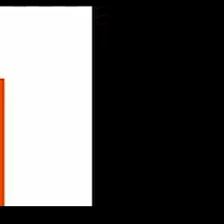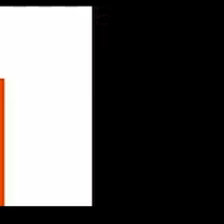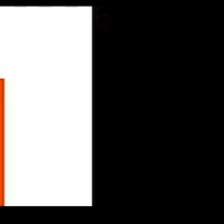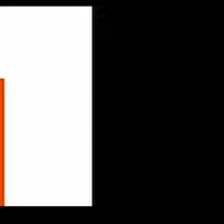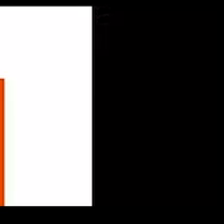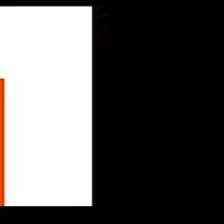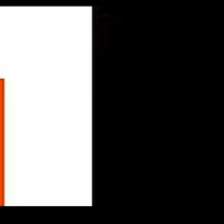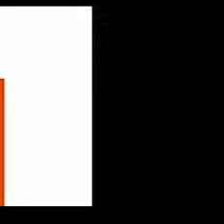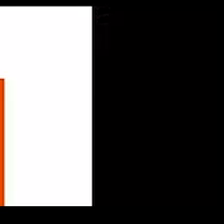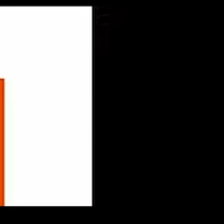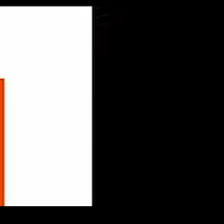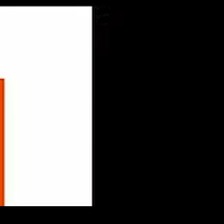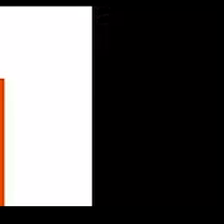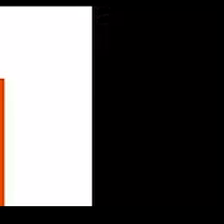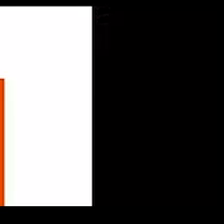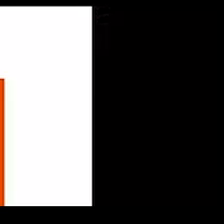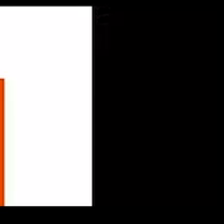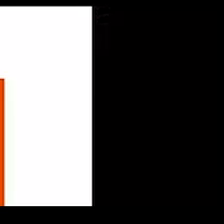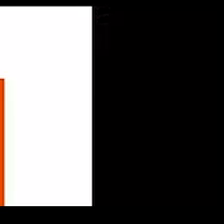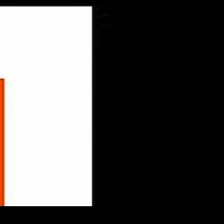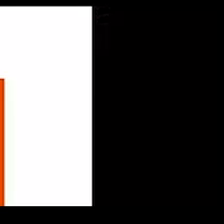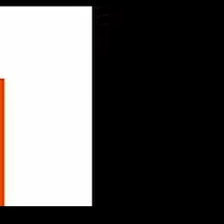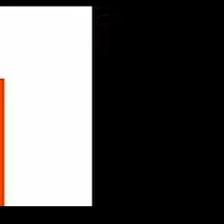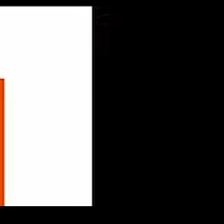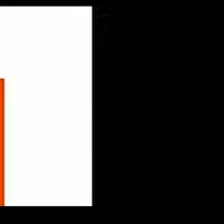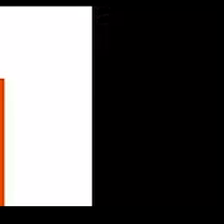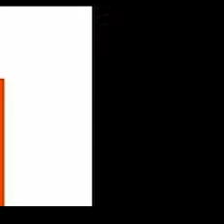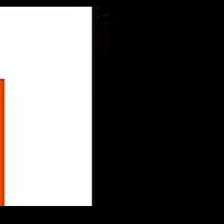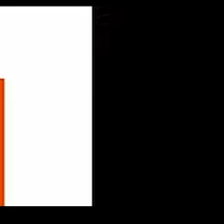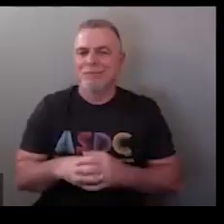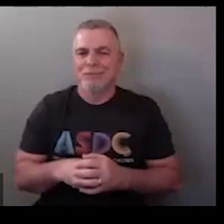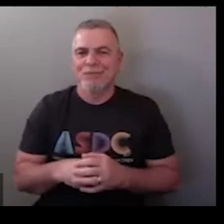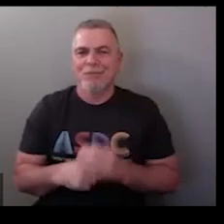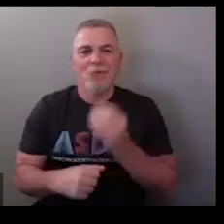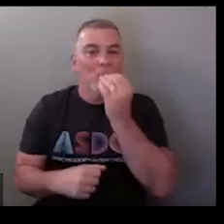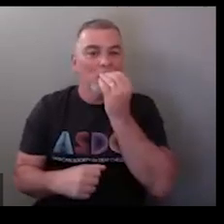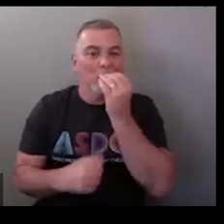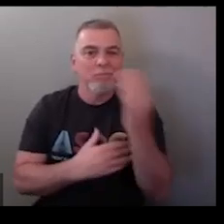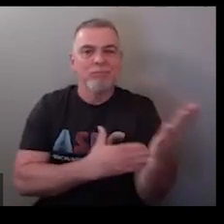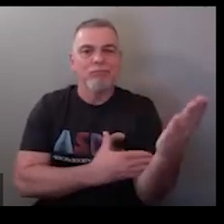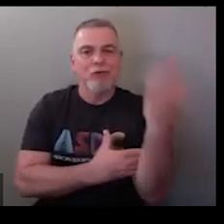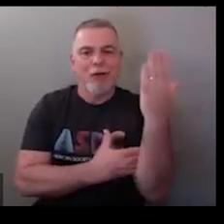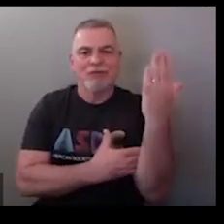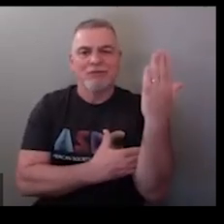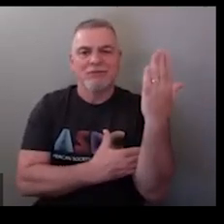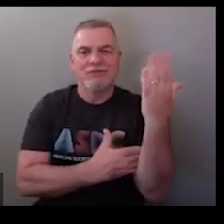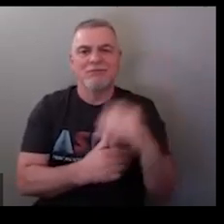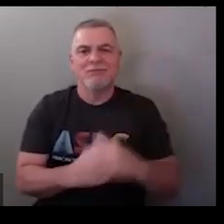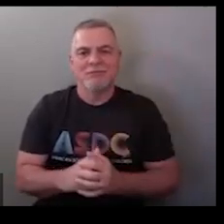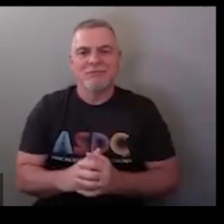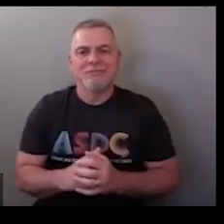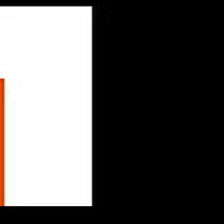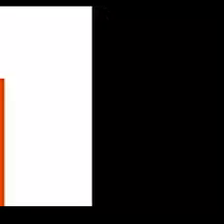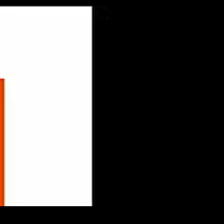special education speech therapist and speech there okay